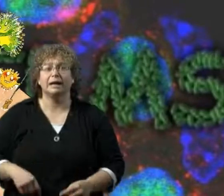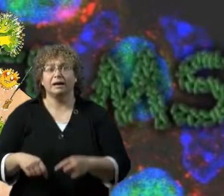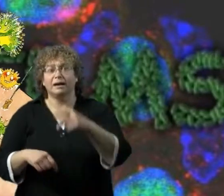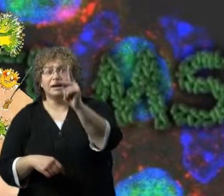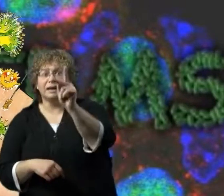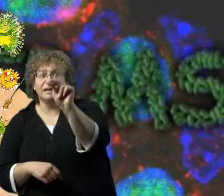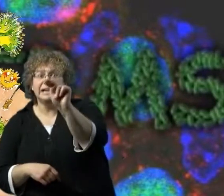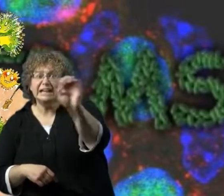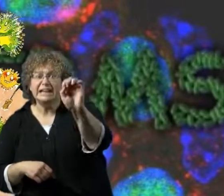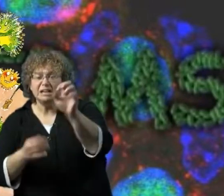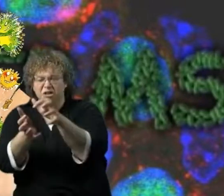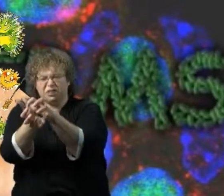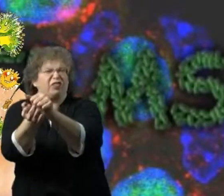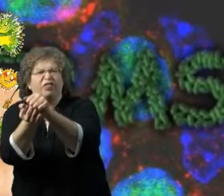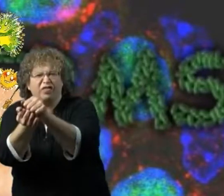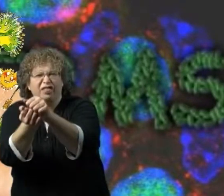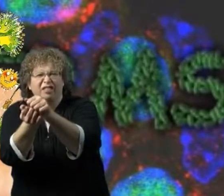He scraped his knee